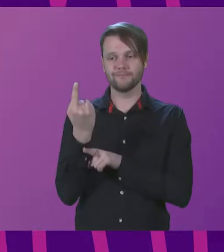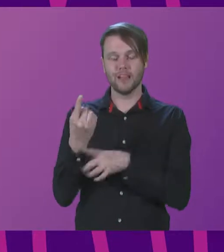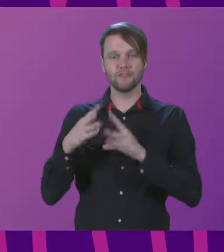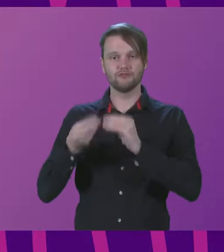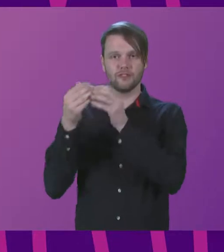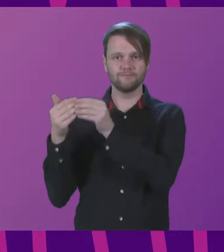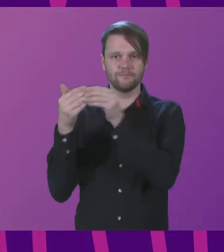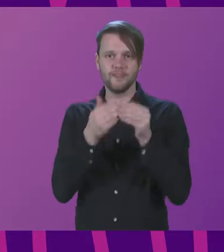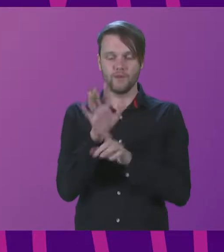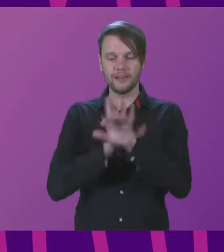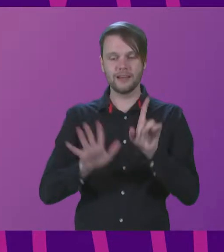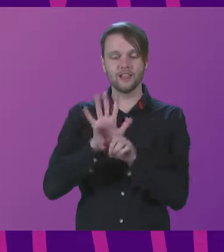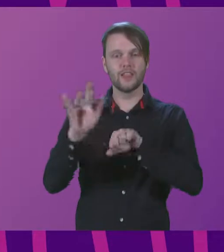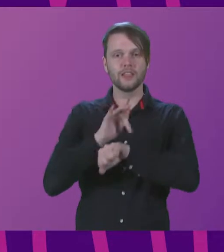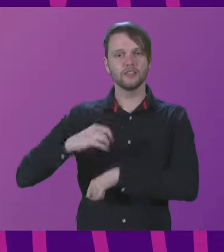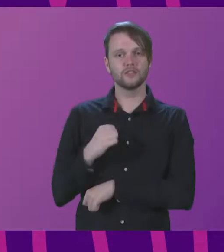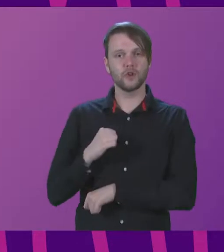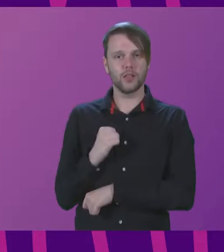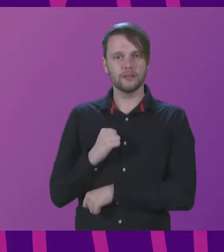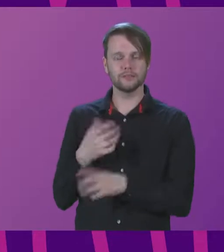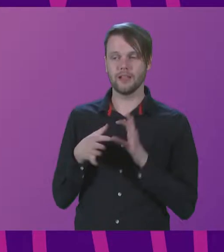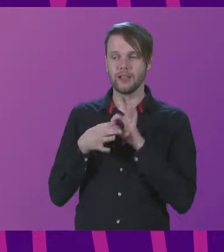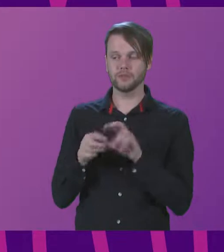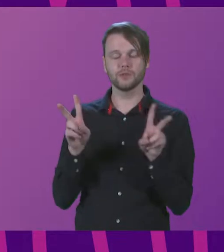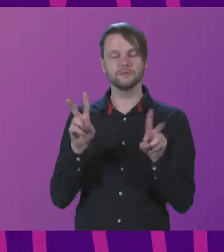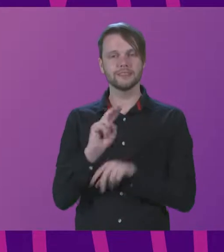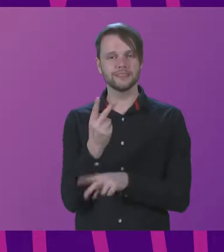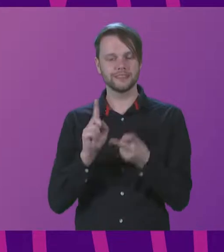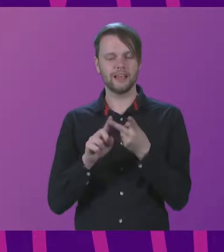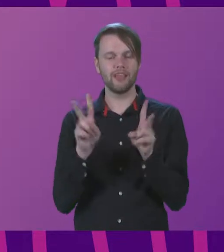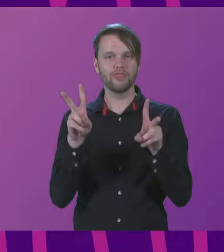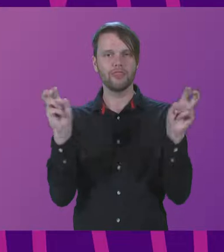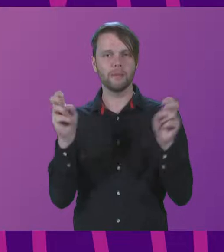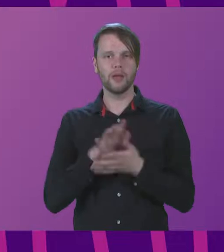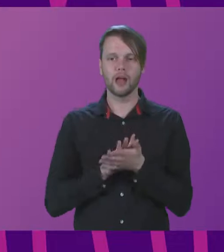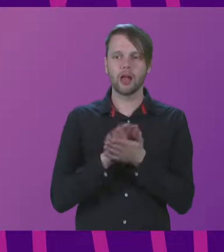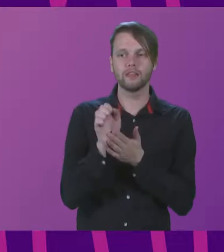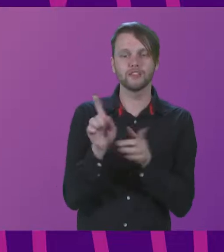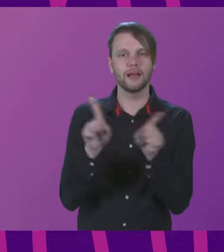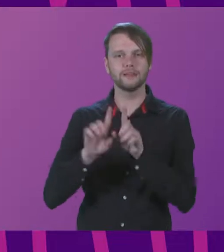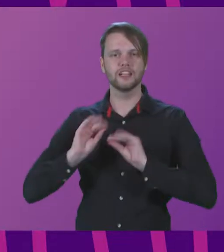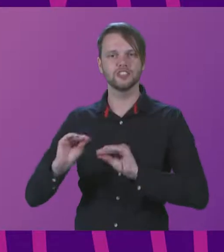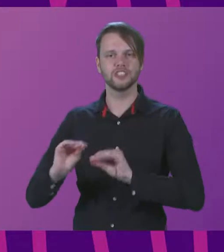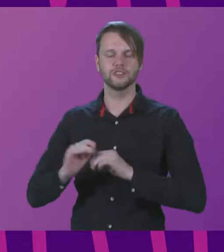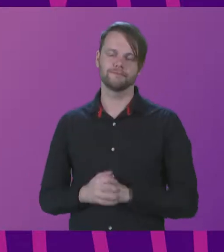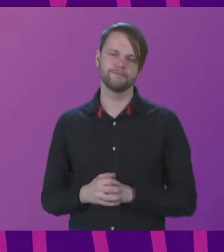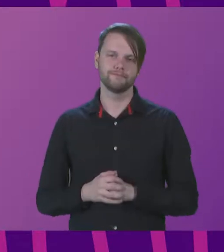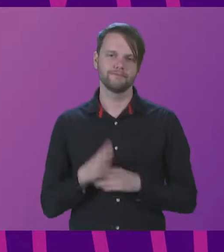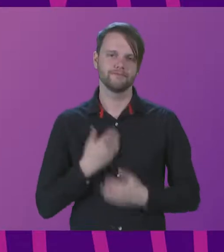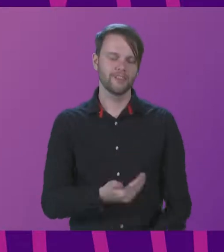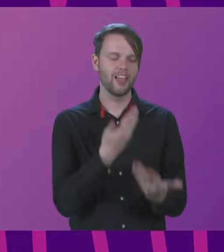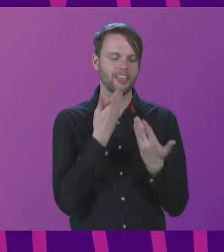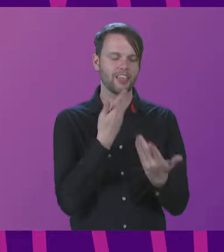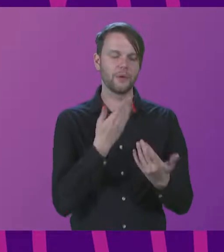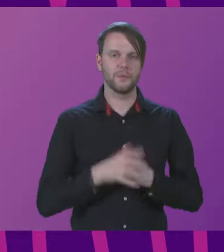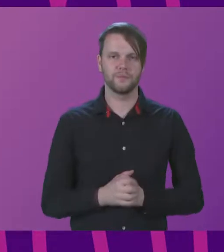Scotland, to report back on your discussions under the second theme of this year's summit, Culture and Education. Thank you, Presiding